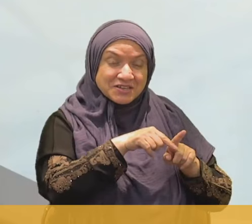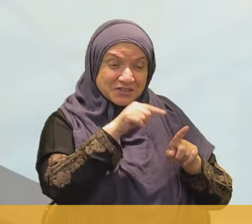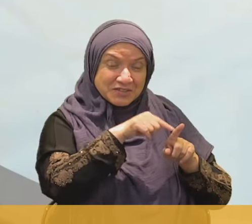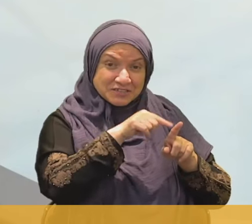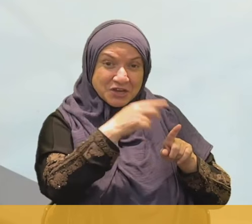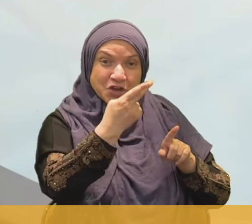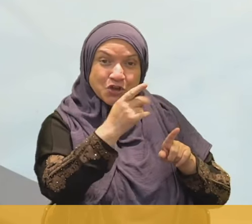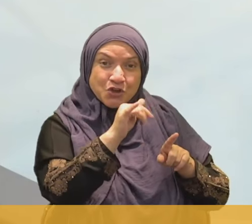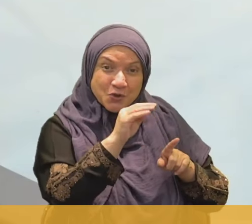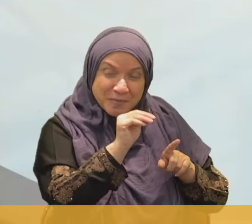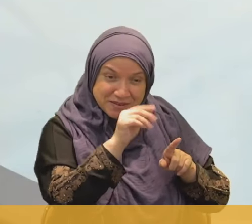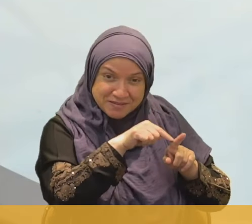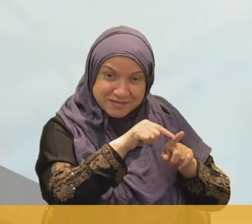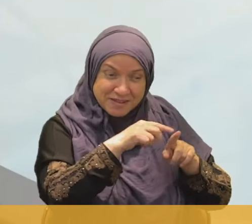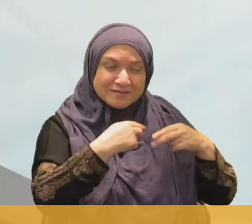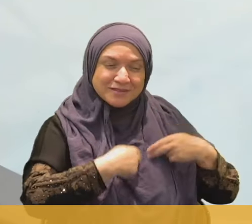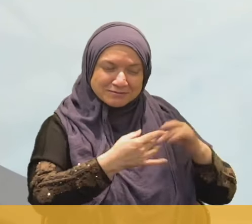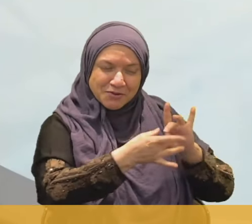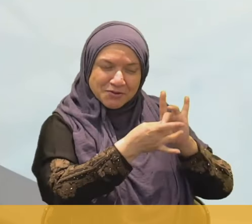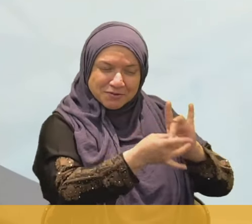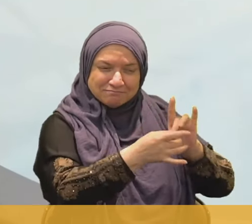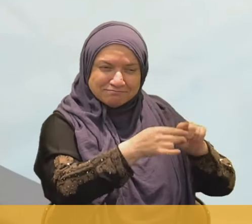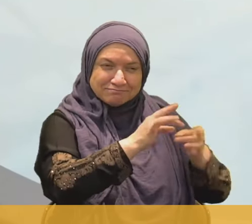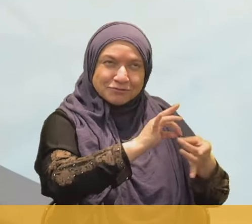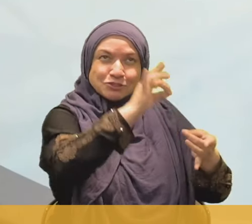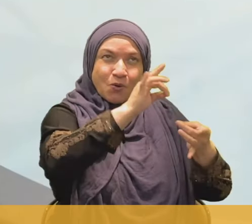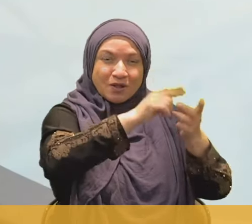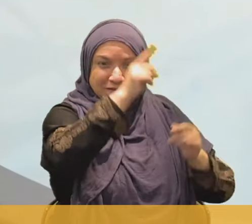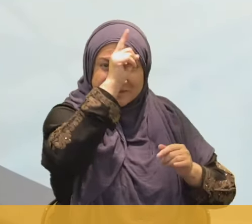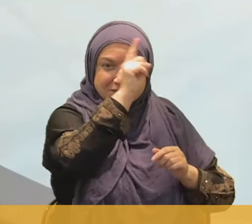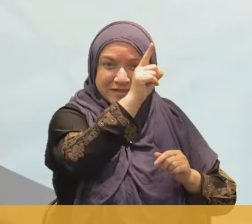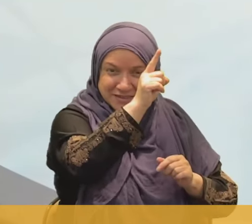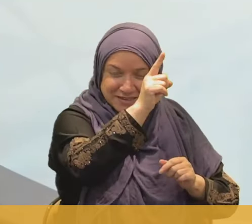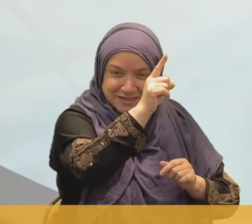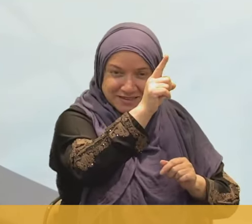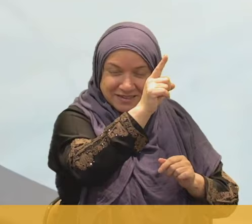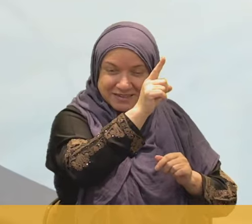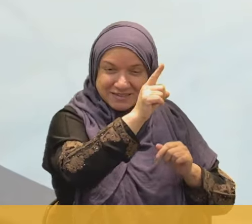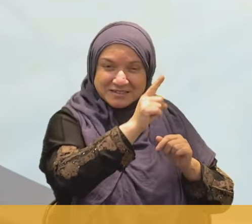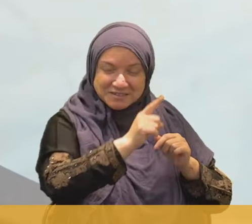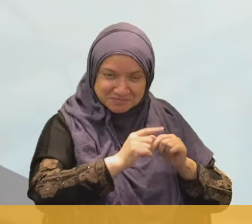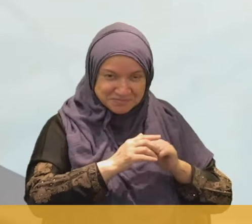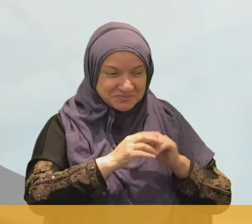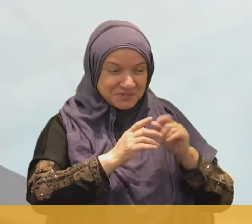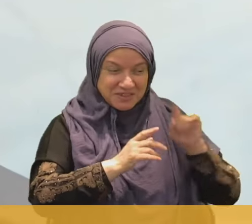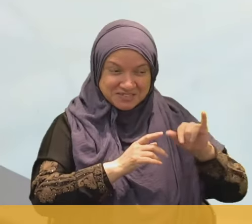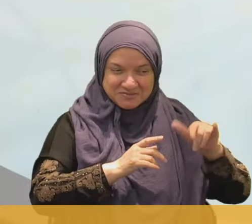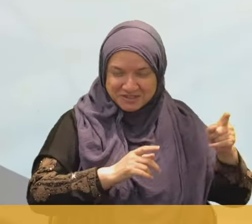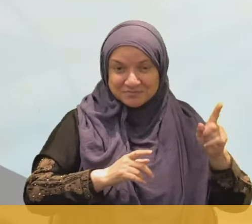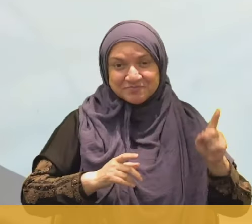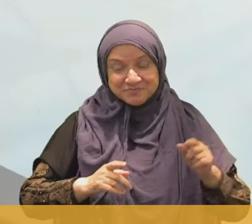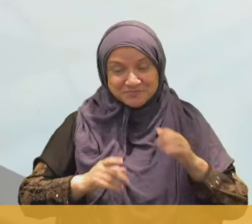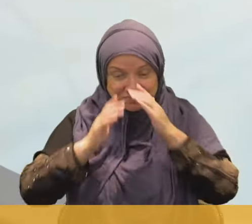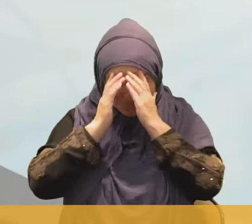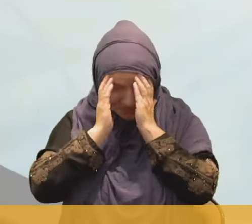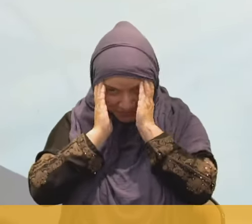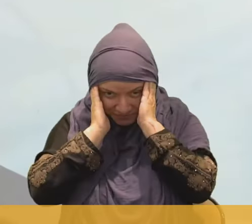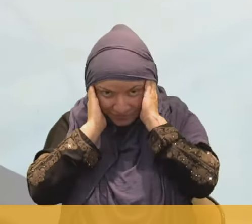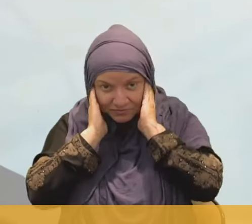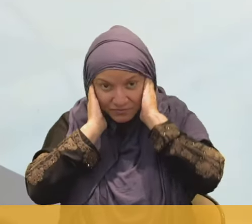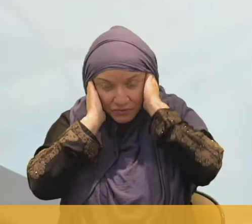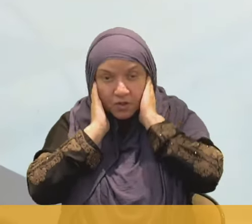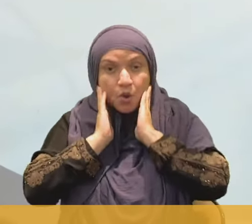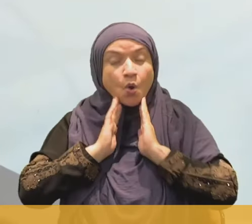metaphysical unseen world, it's doubtful or skeptical. So let's deny that. Once you deny the unseen world and